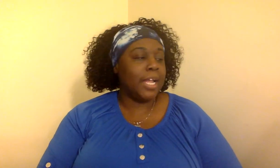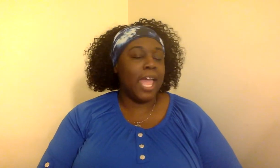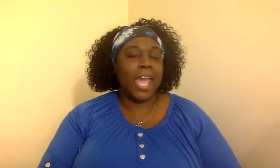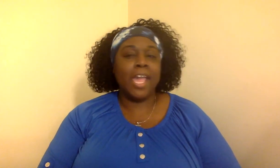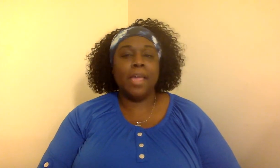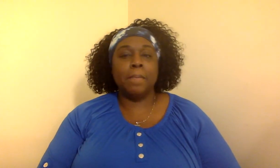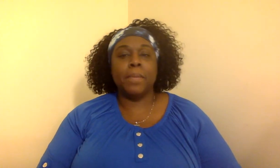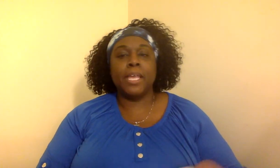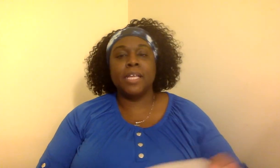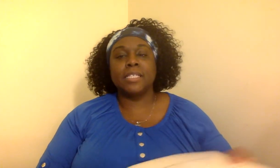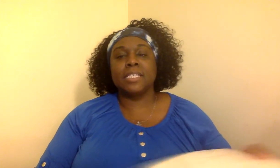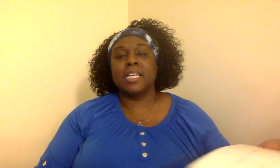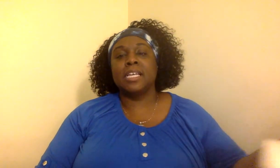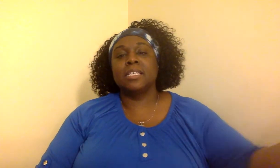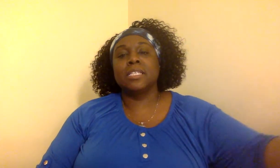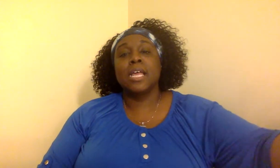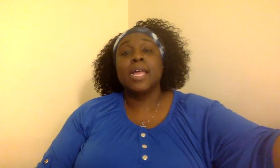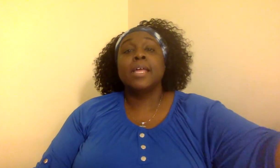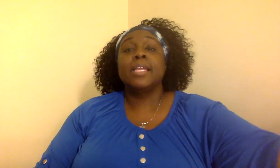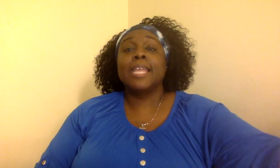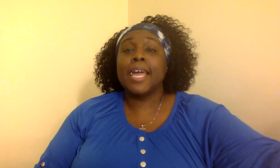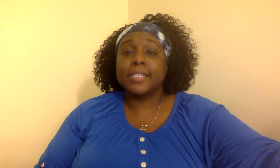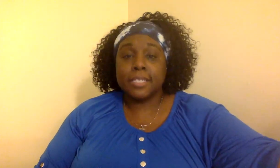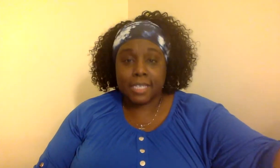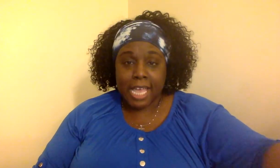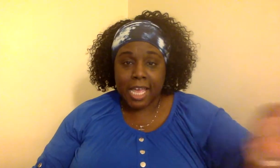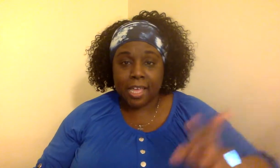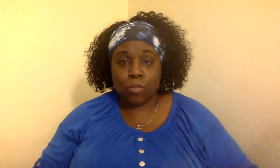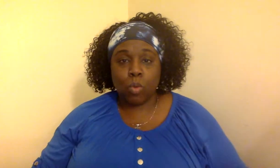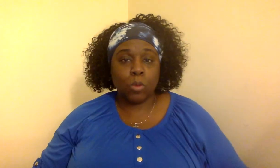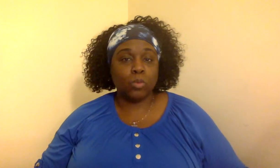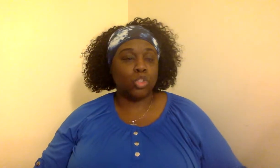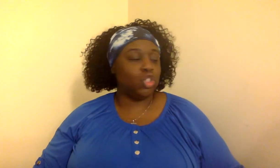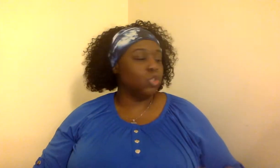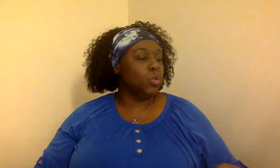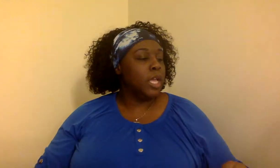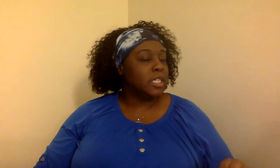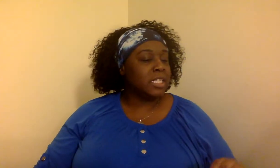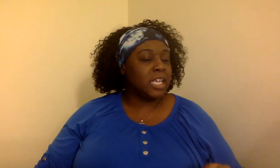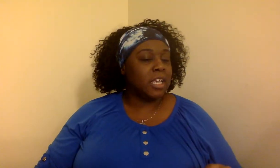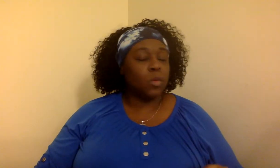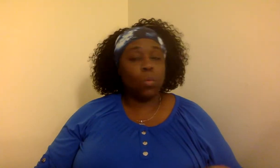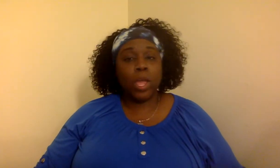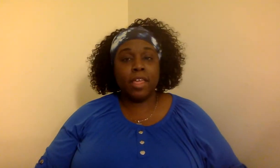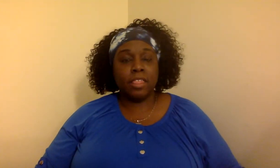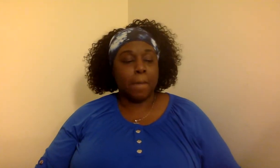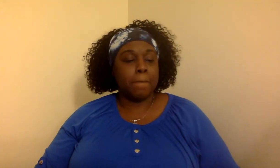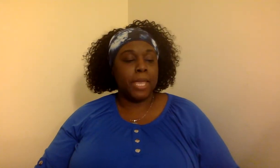ABCs. Next time won't you sing with me.